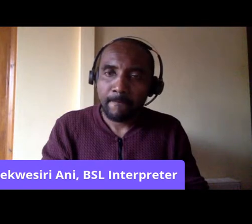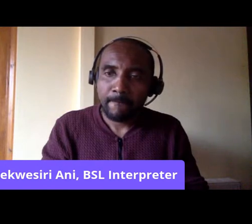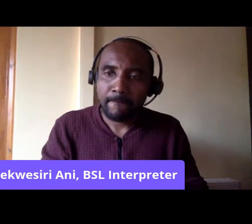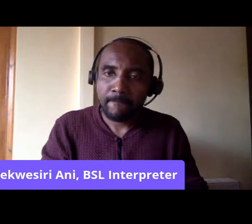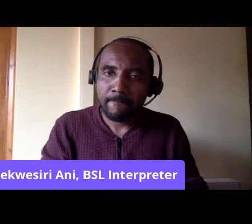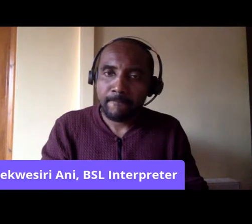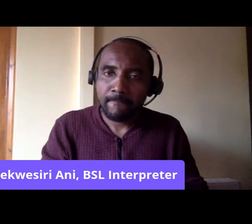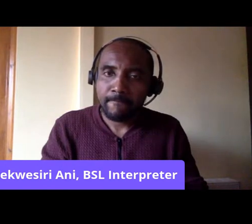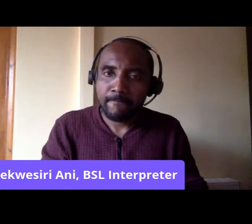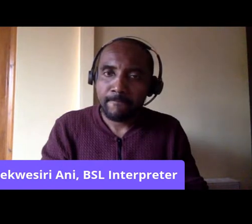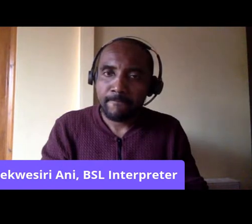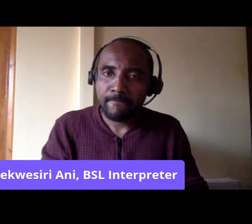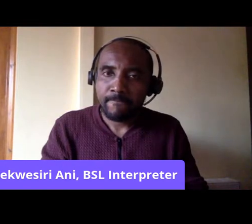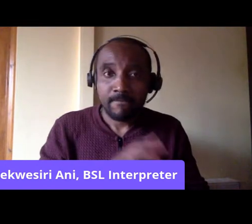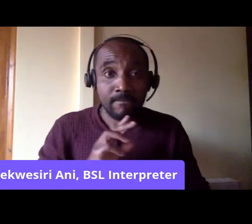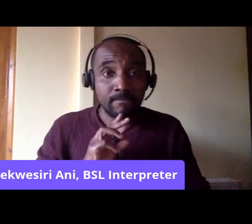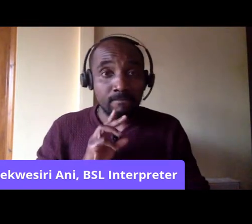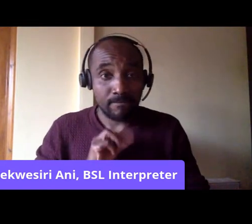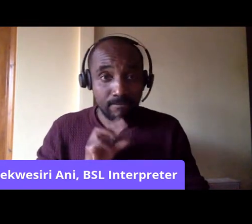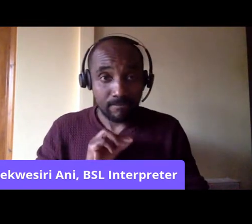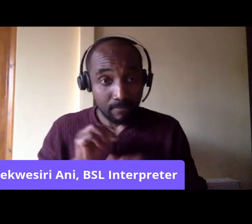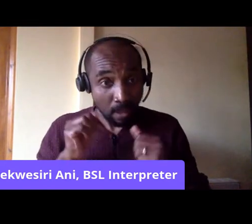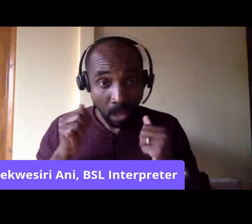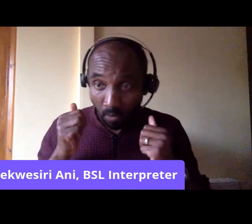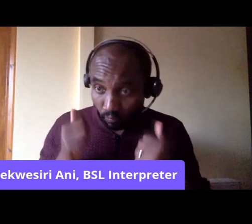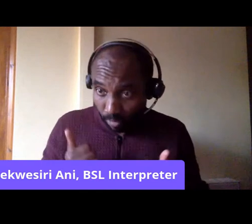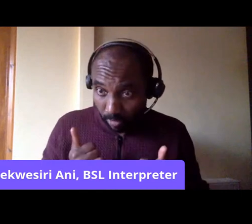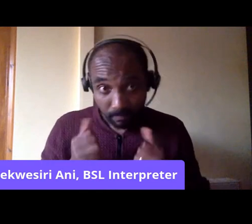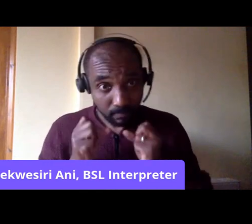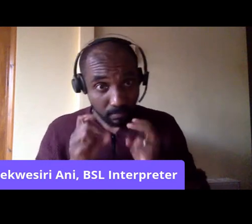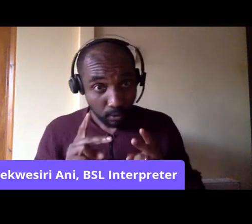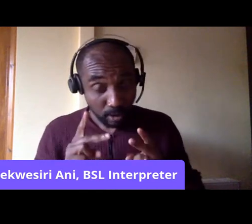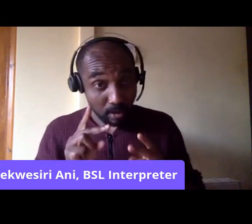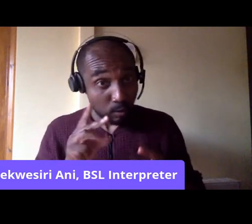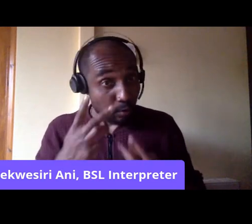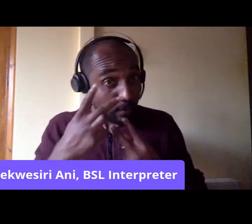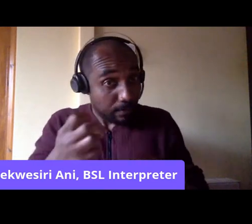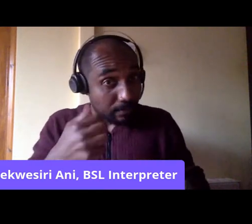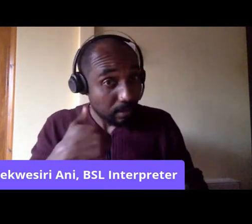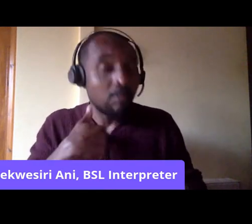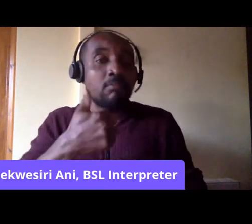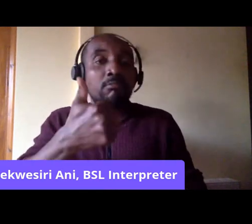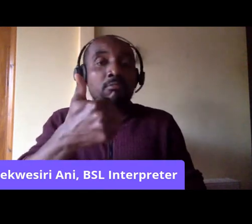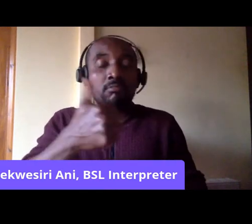Right. Shall I, shall I, okay. Am I on now? Yeah.